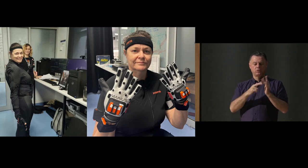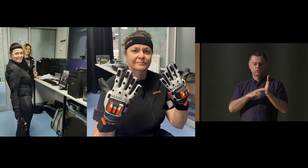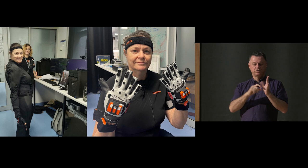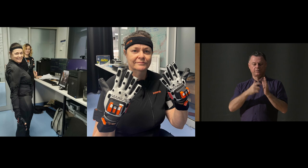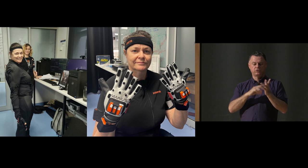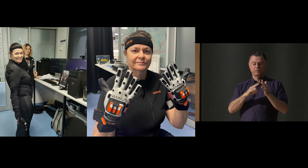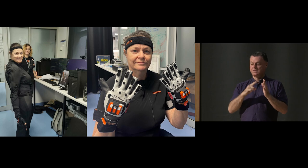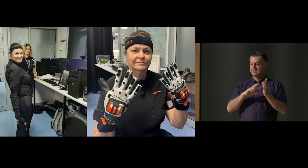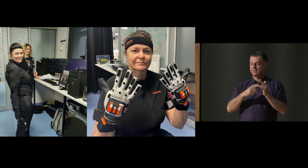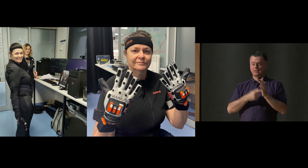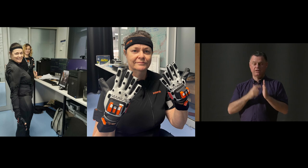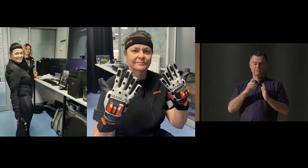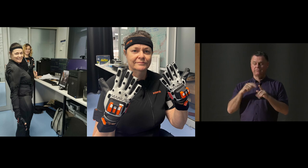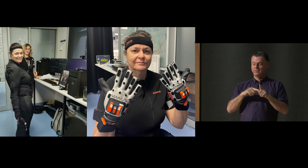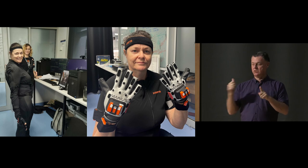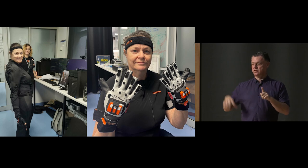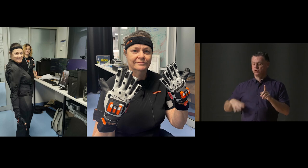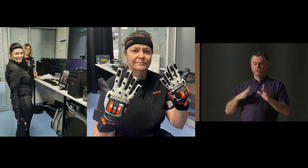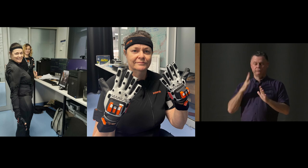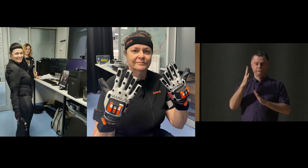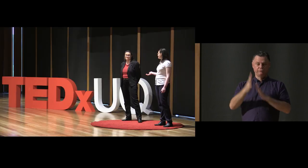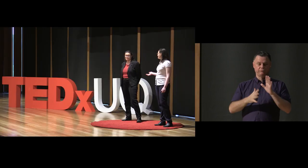signs following Julie's movements.